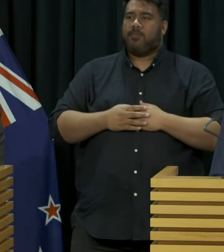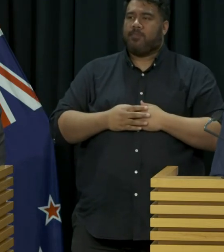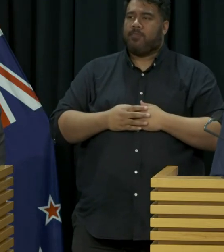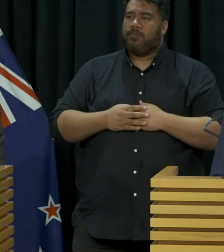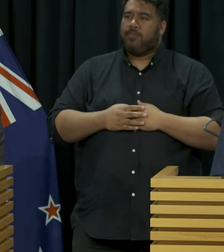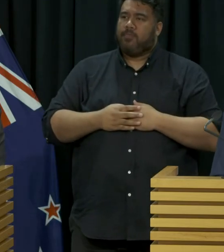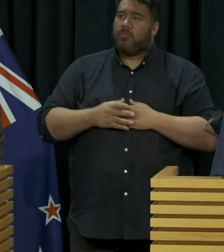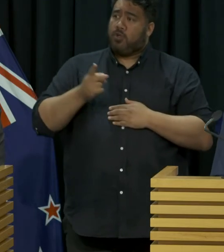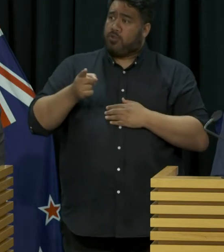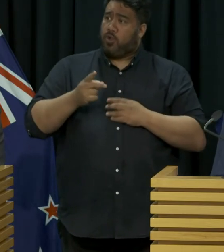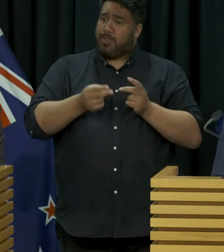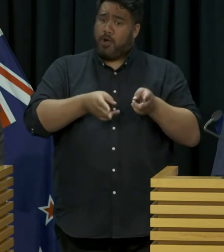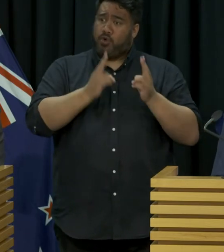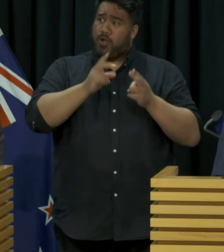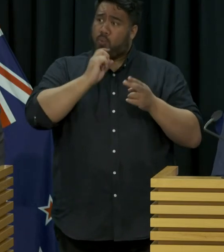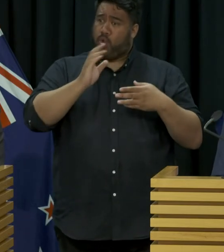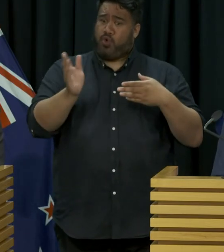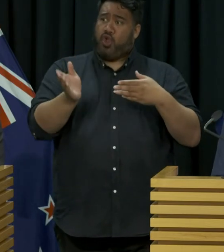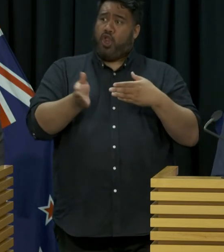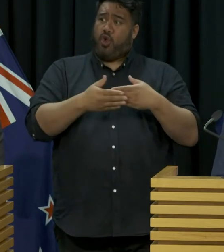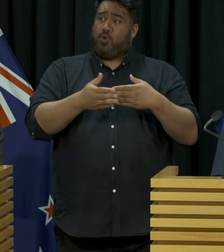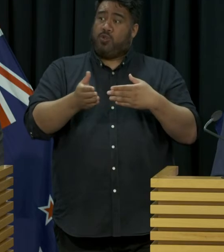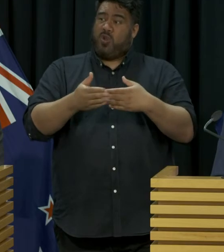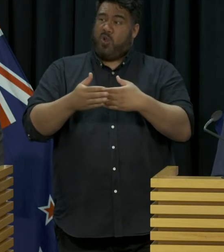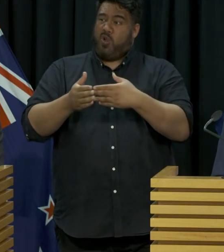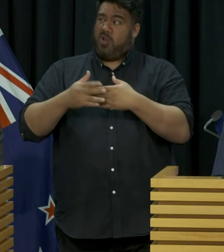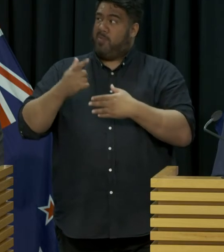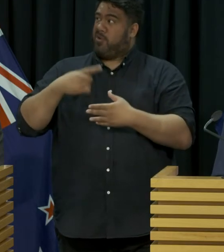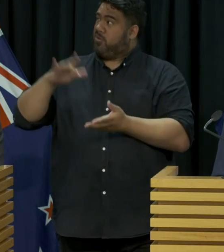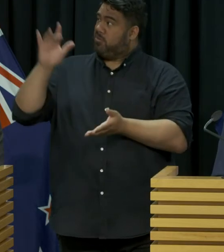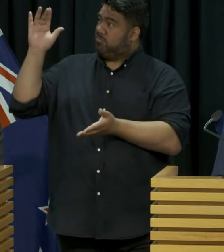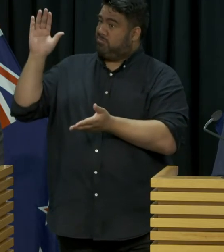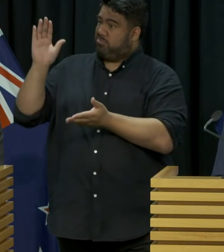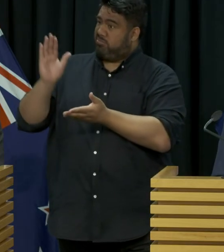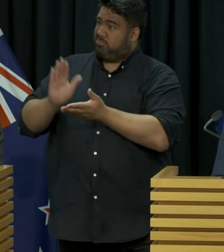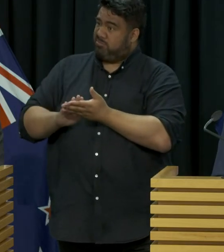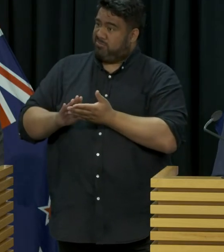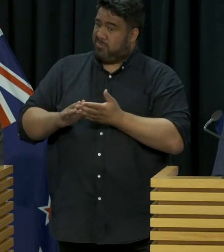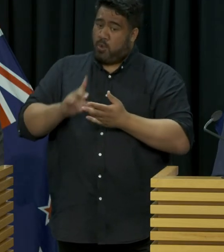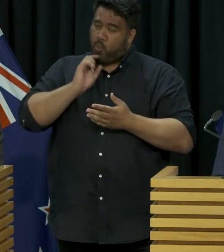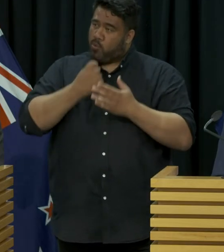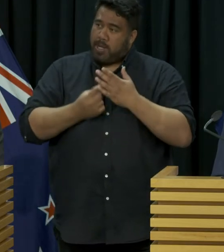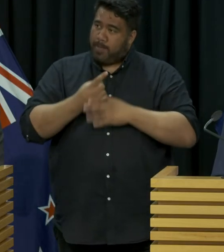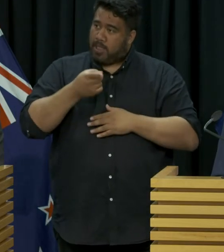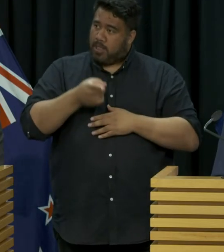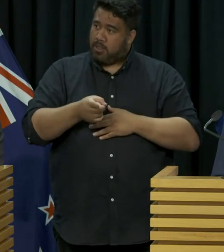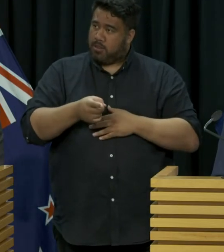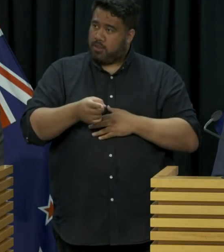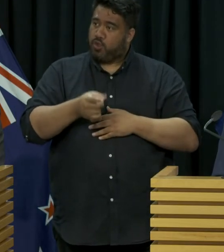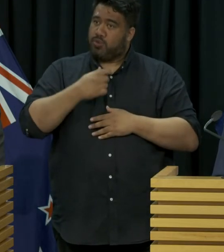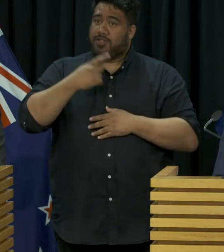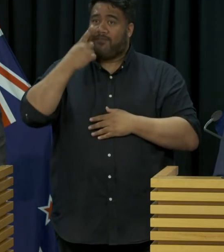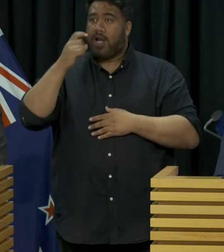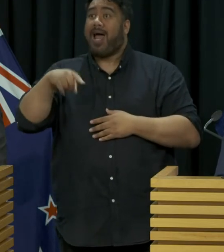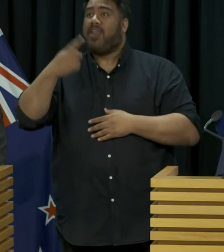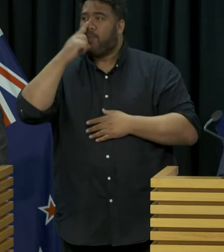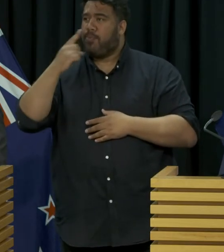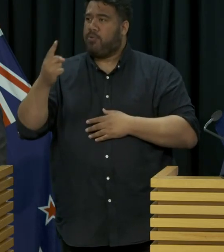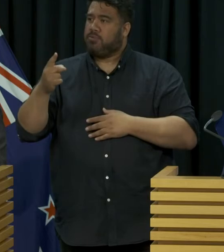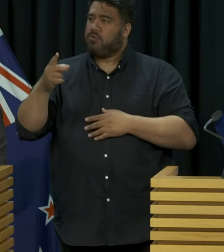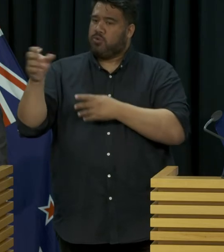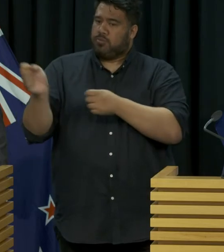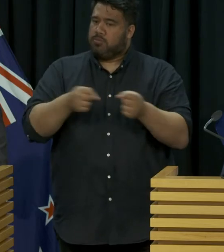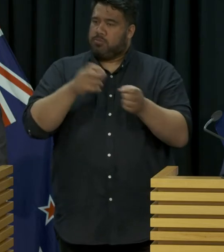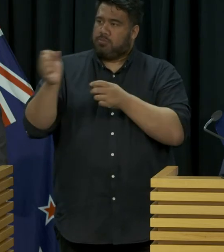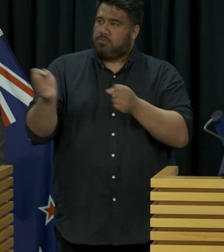to close some of the hotels down in areas because there's no demand, you will just find other people to bring in. Look, there is huge demand at